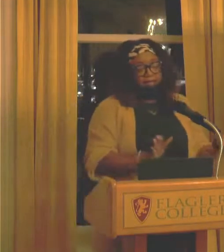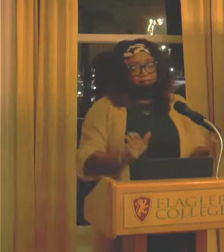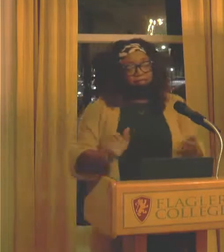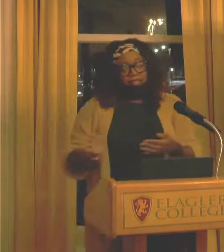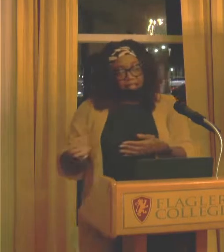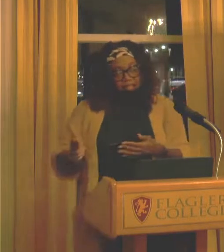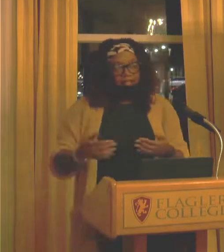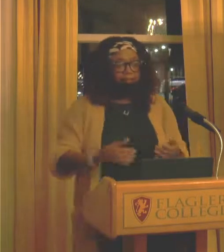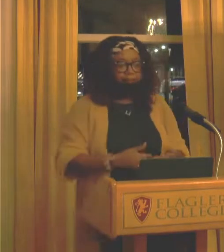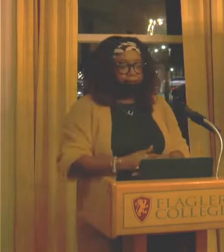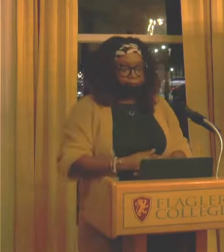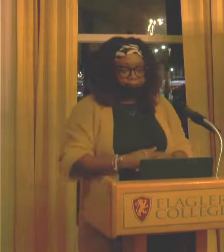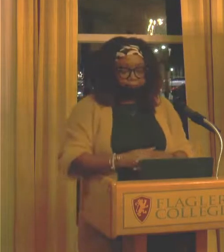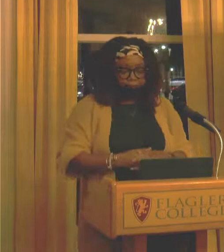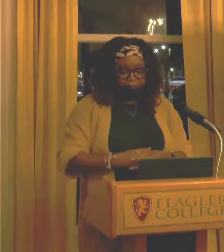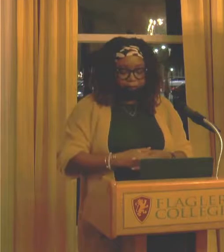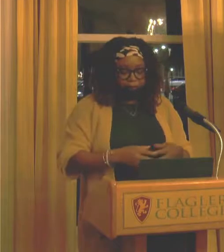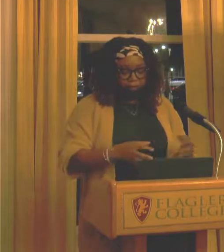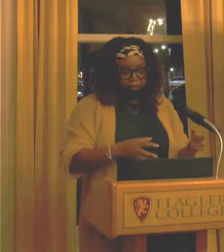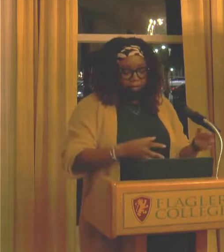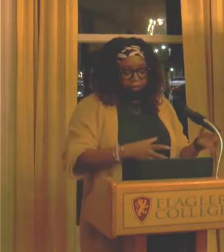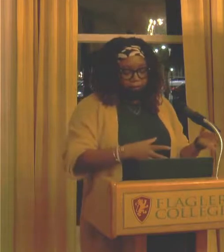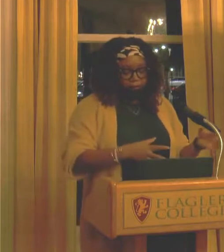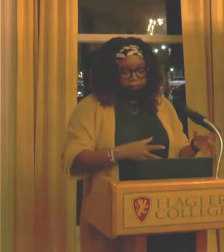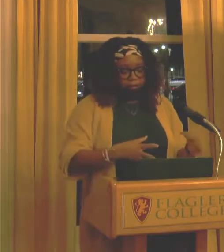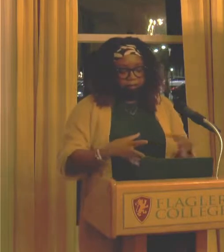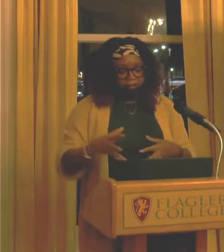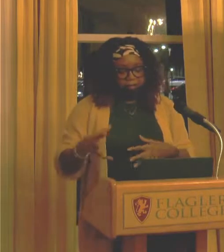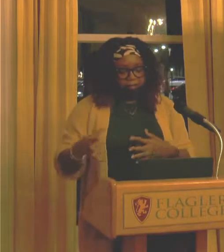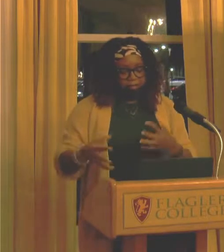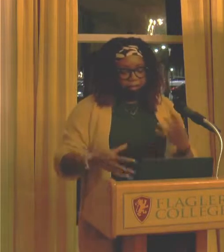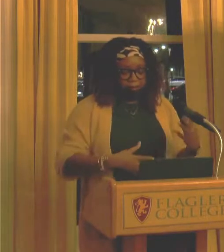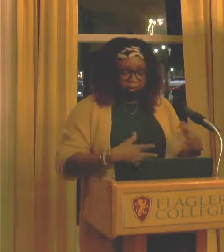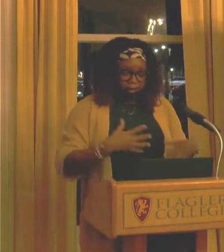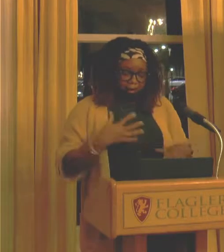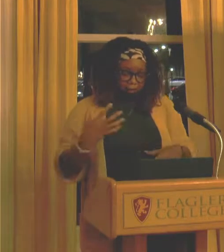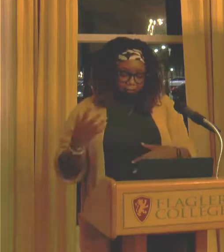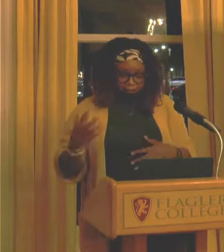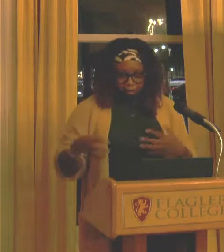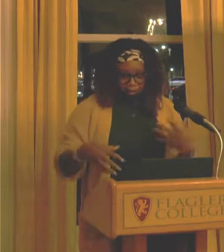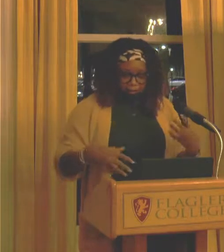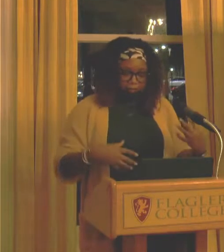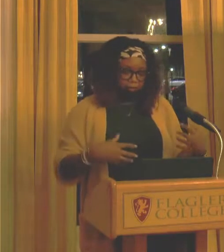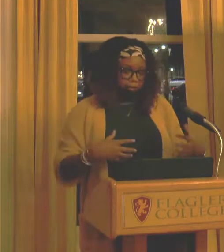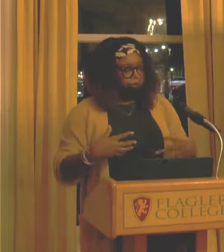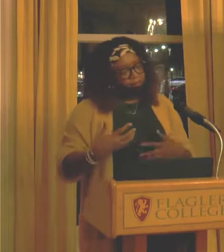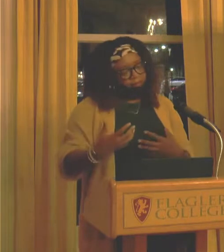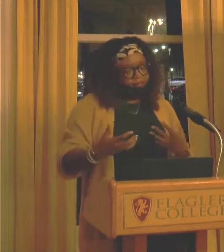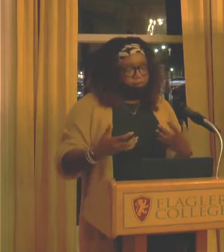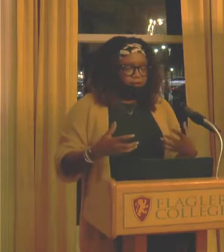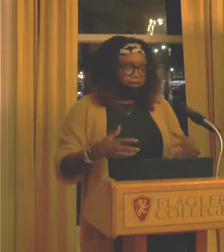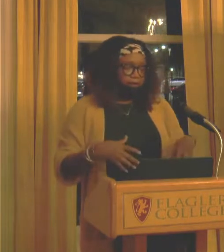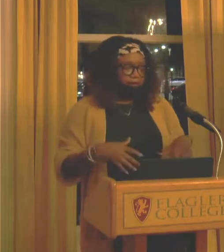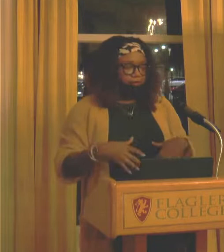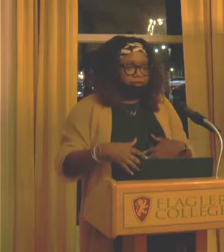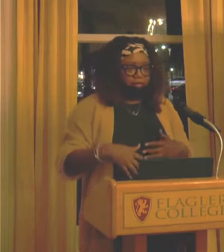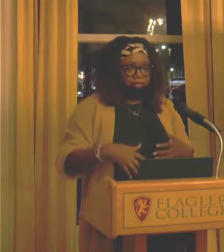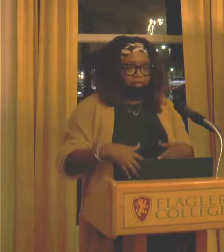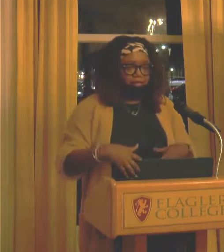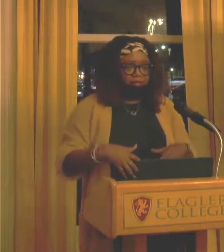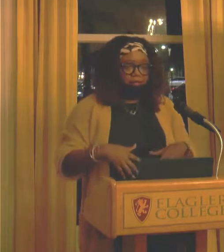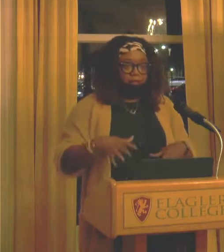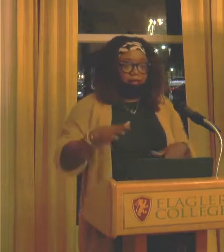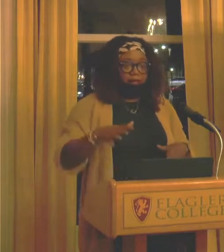at least negative leaning, you know. And we're kind of in this time now. I call it sort of, like, this sort of black girl